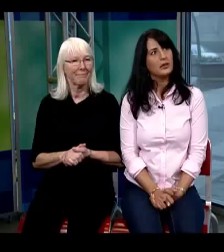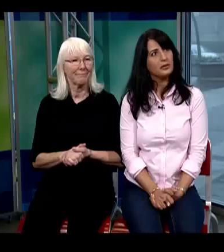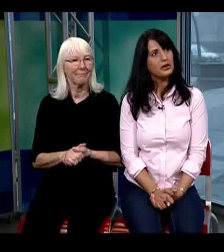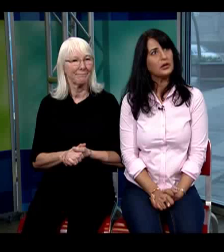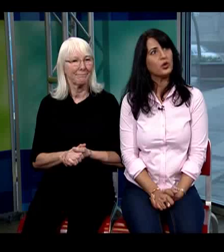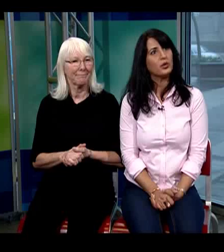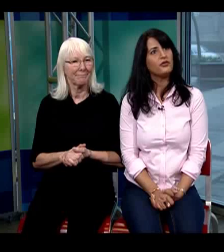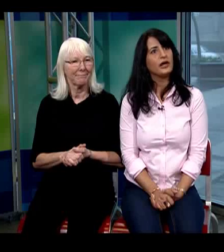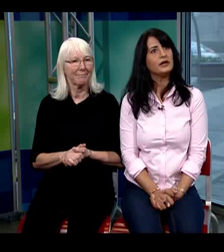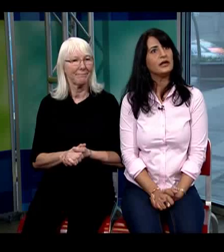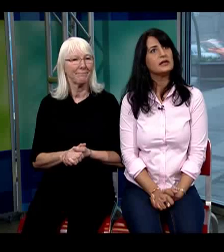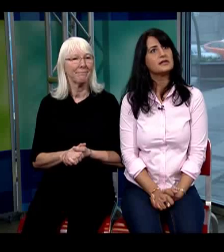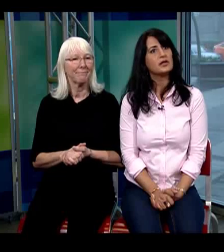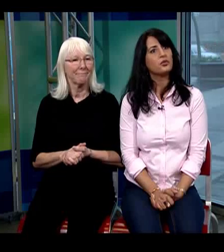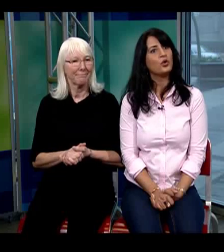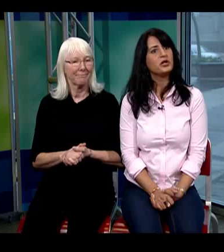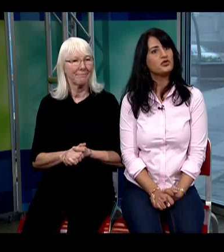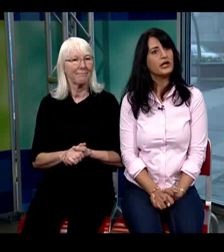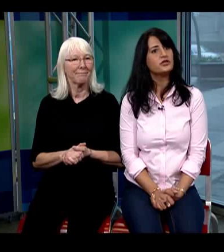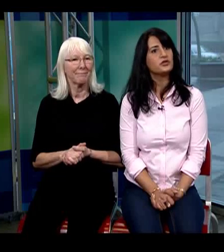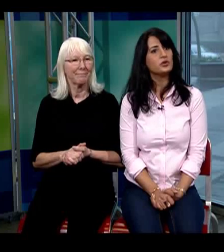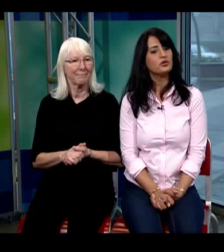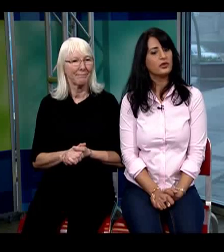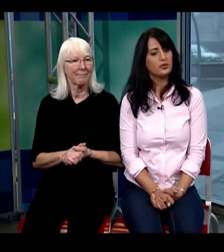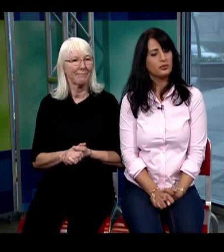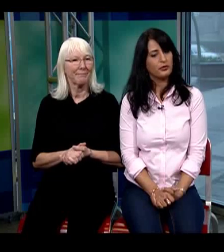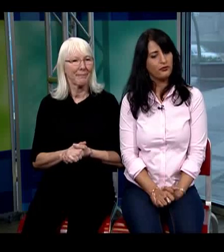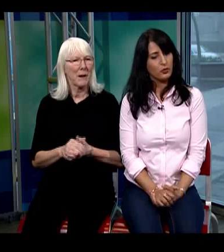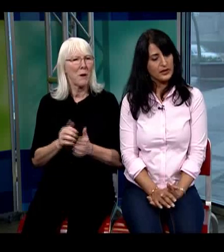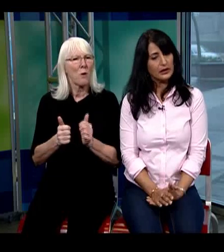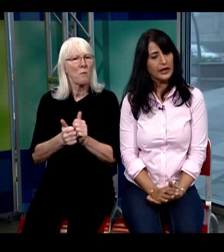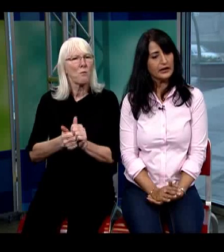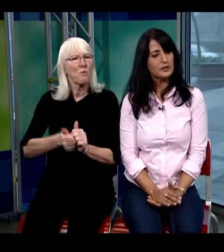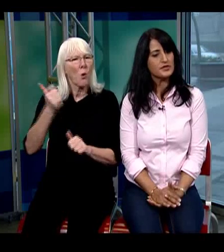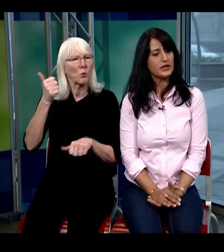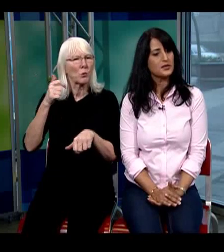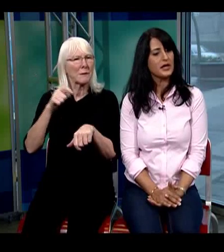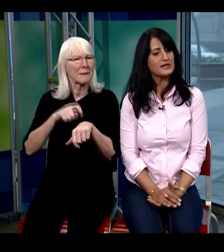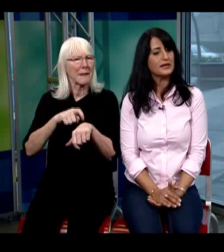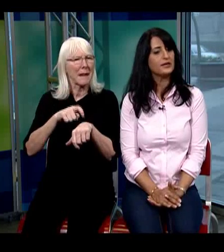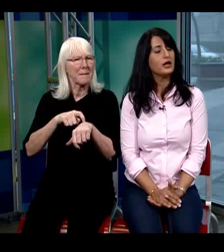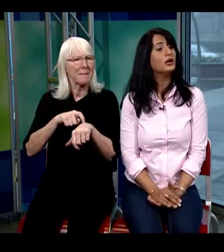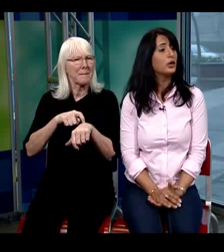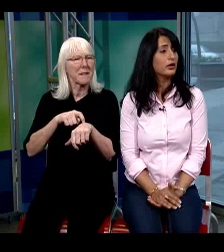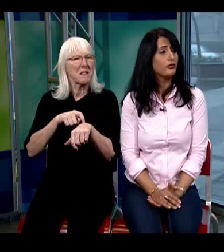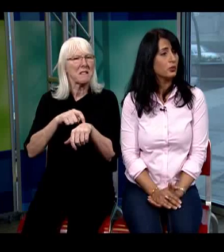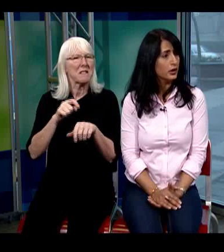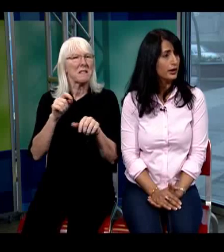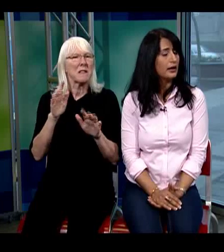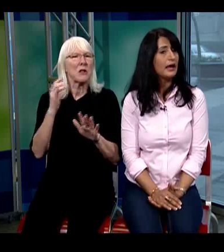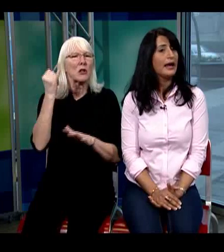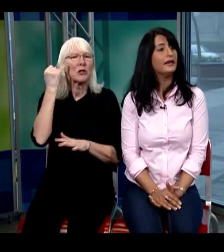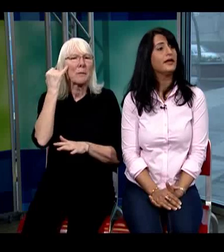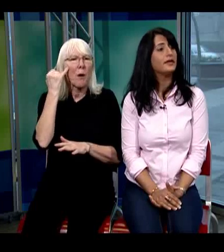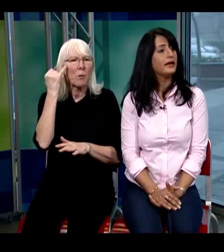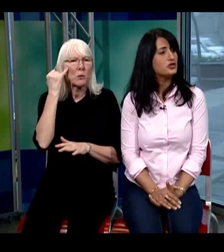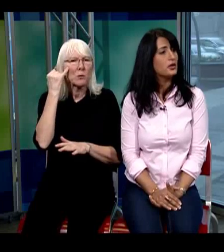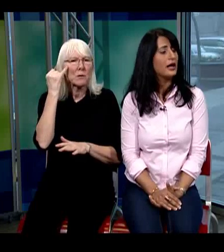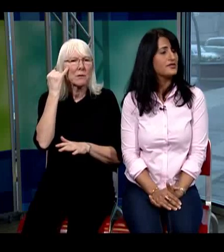Primarily what we find is what we try to do when the client comes in expressing that they are looking for work and that they do have